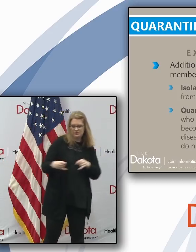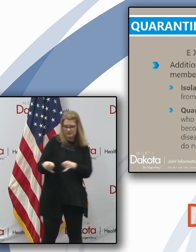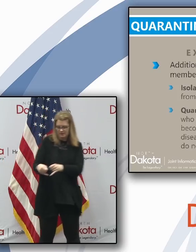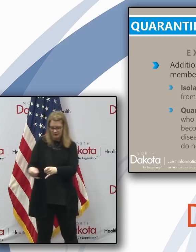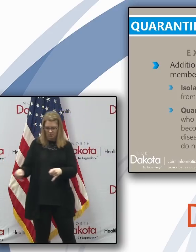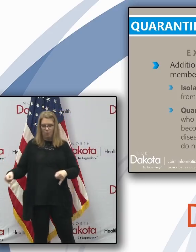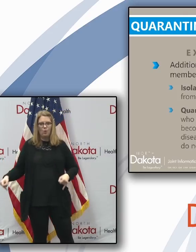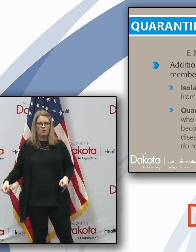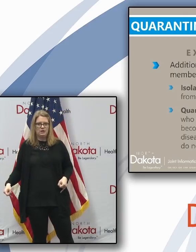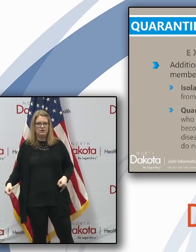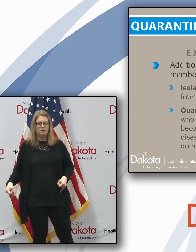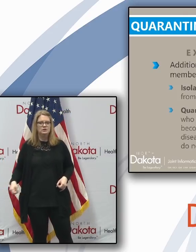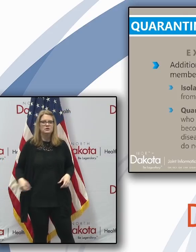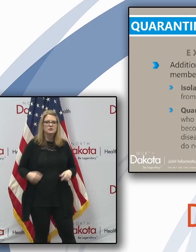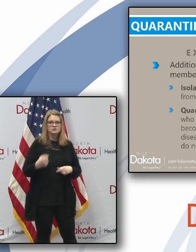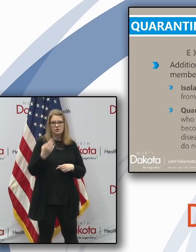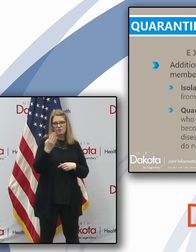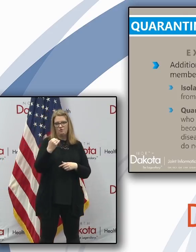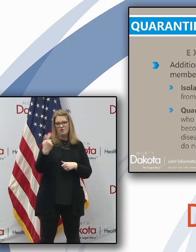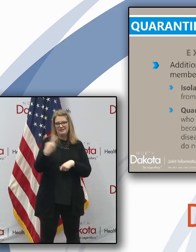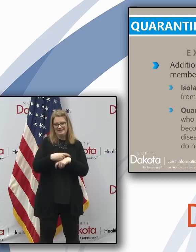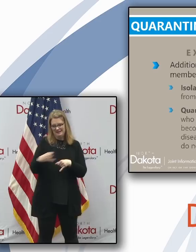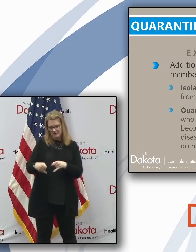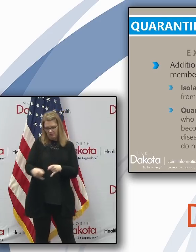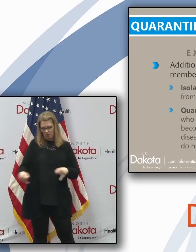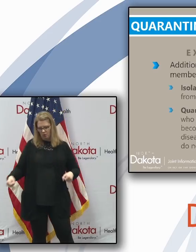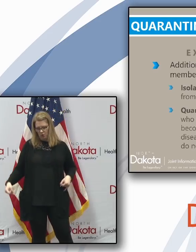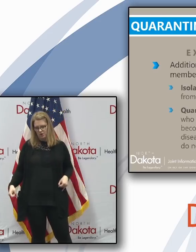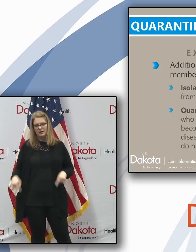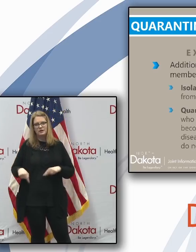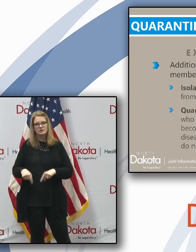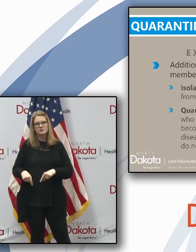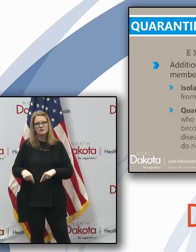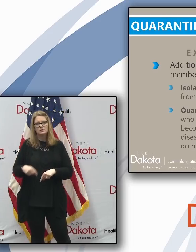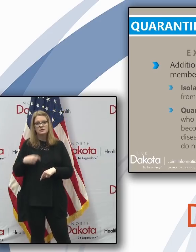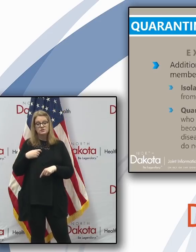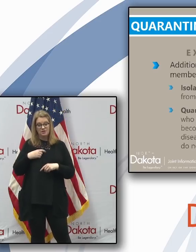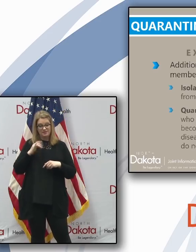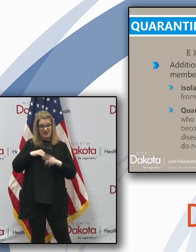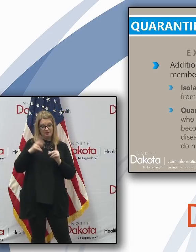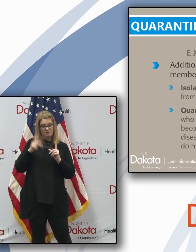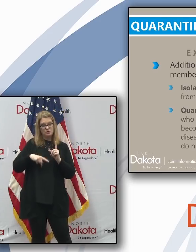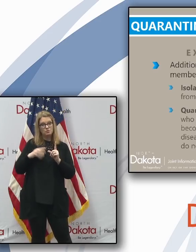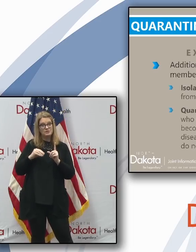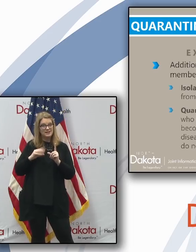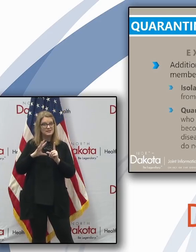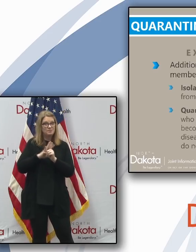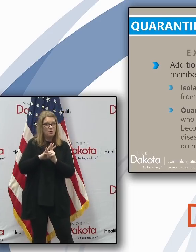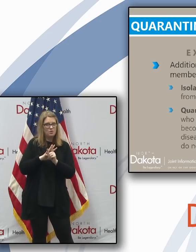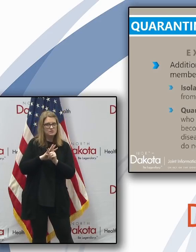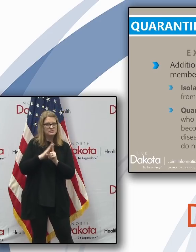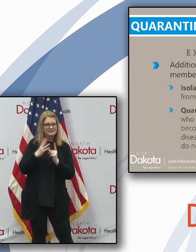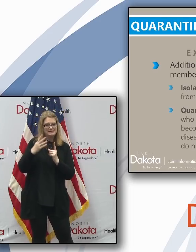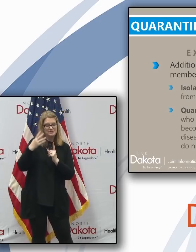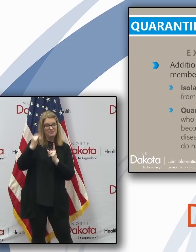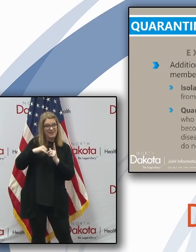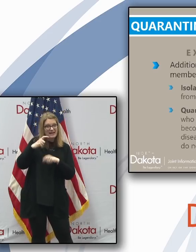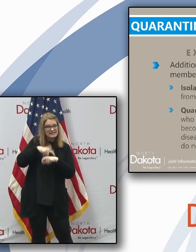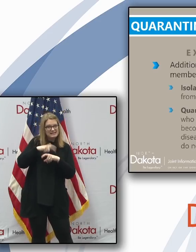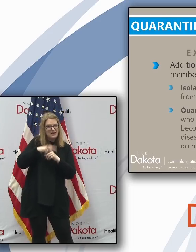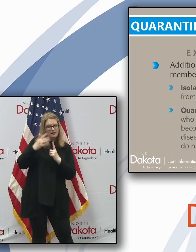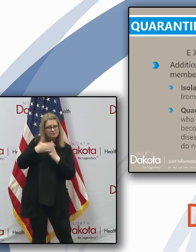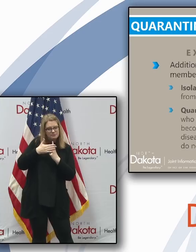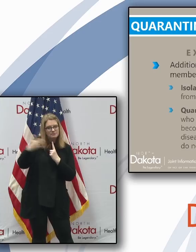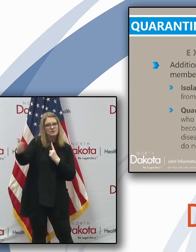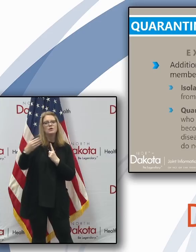again, this 14 days of quarantine would be from the last time an individual was exposed to a case. Well, the case was contagious